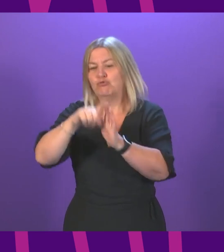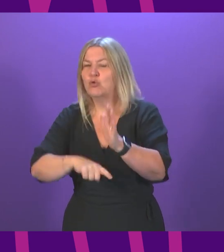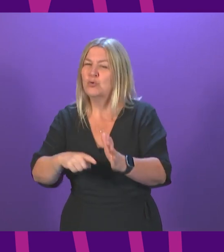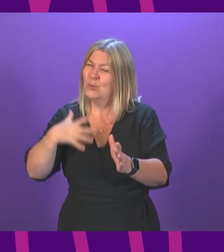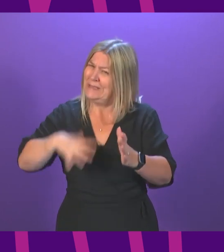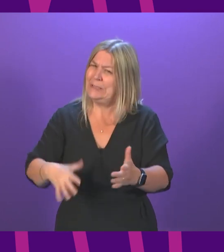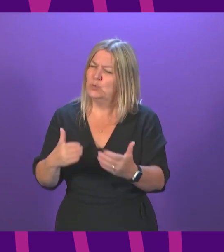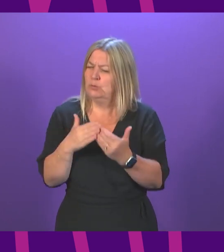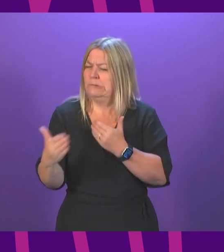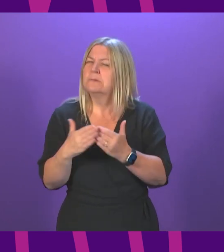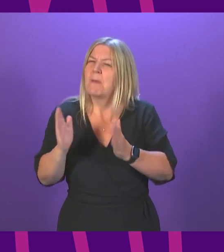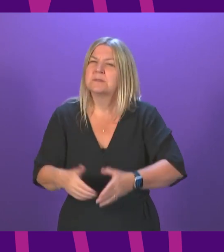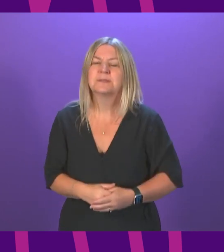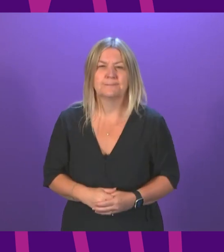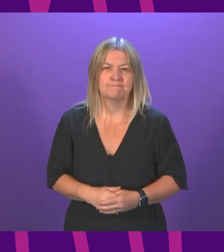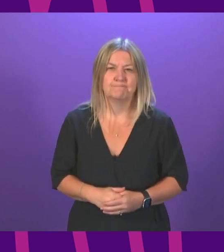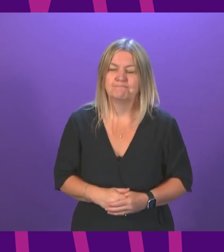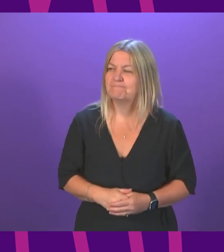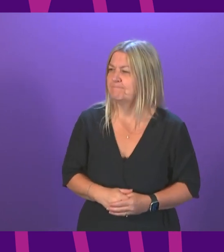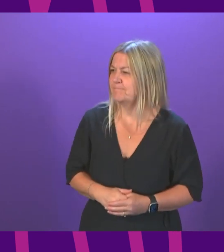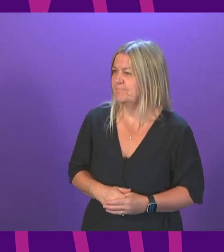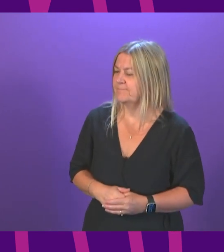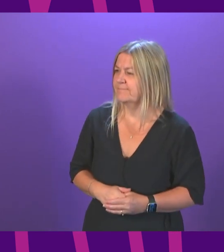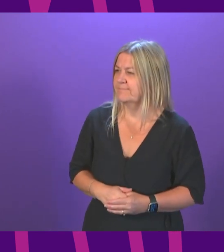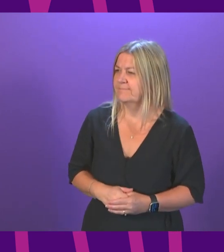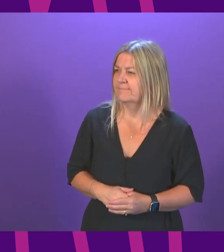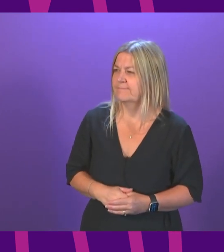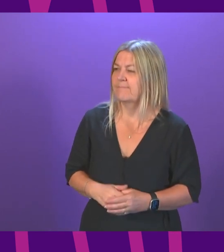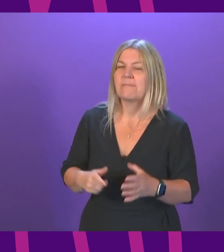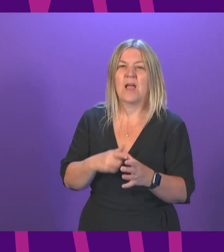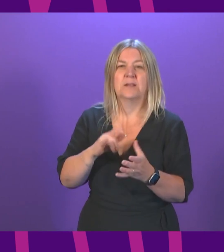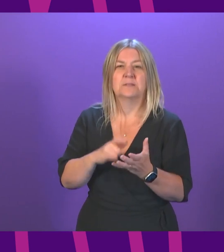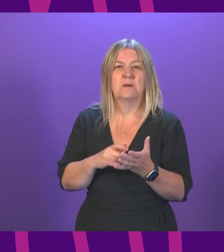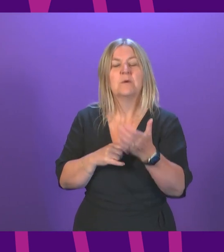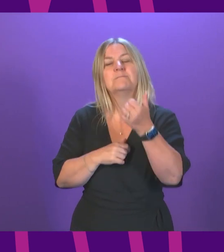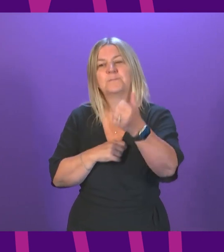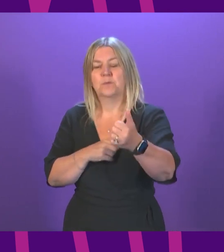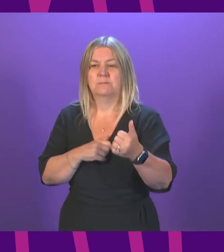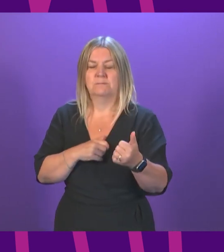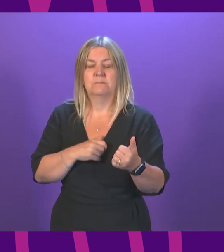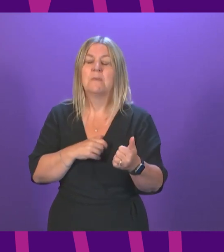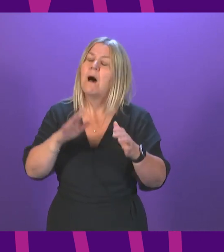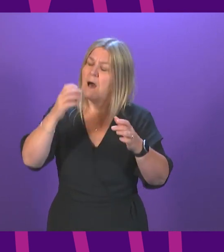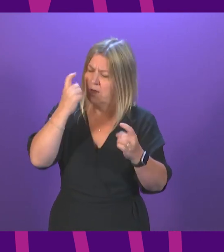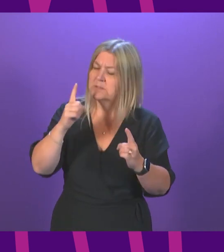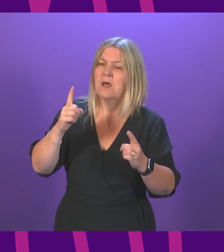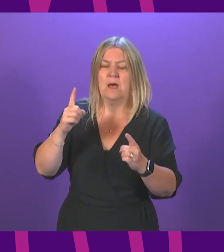Anna Sarwar. Look, I accept we have to be cautious and careful. I'm not saying the Scottish Government needs to defend the decision. I'm not saying the decisions